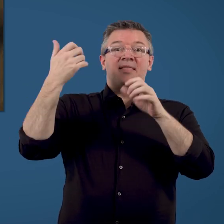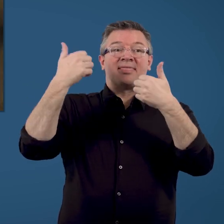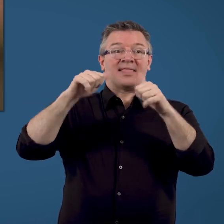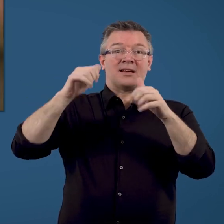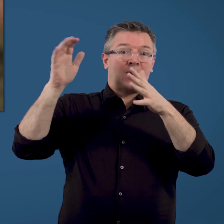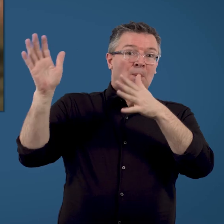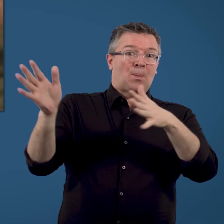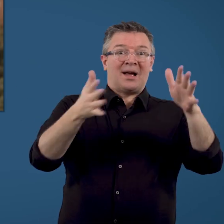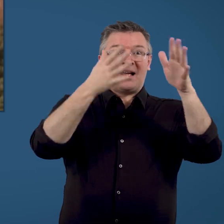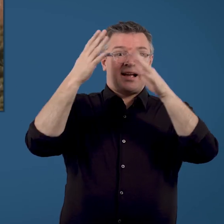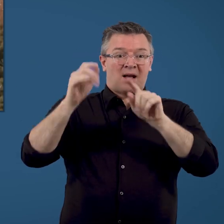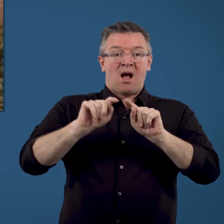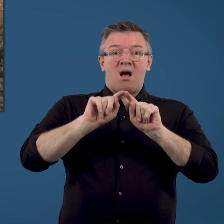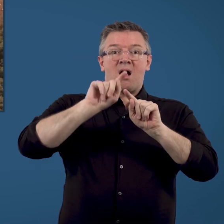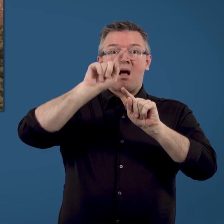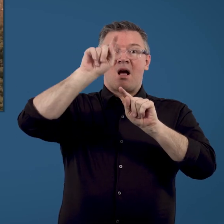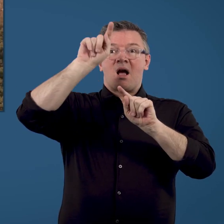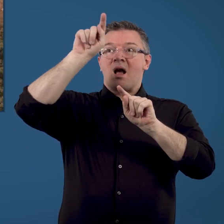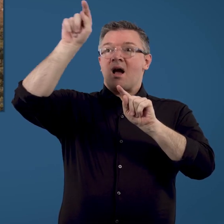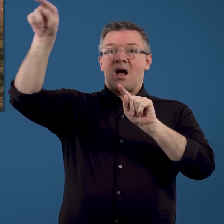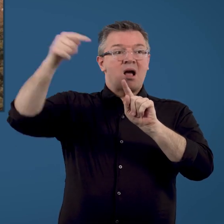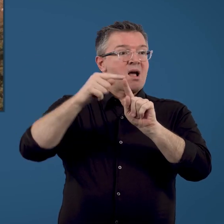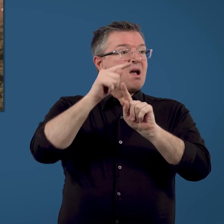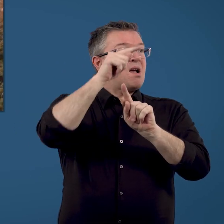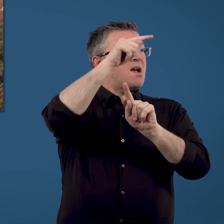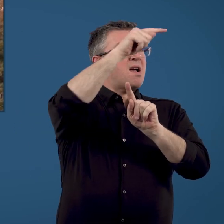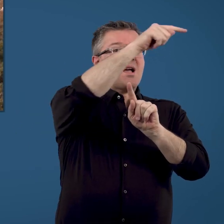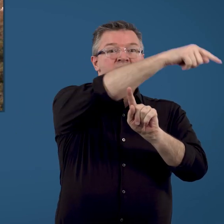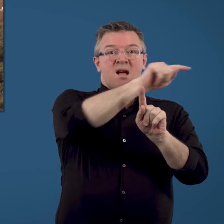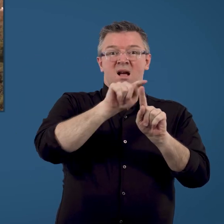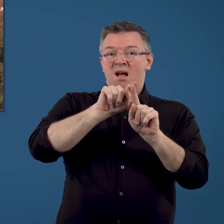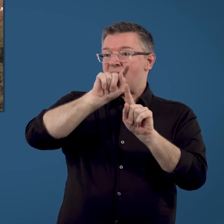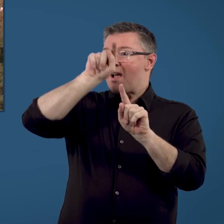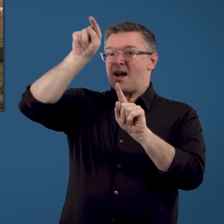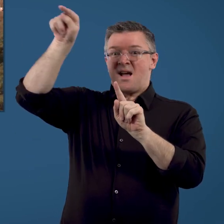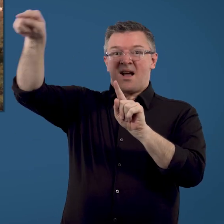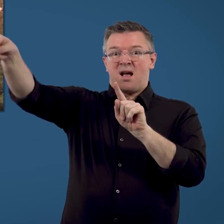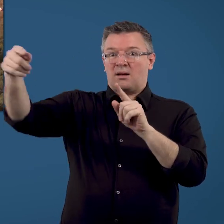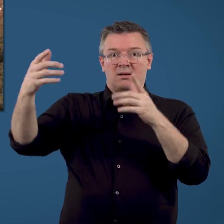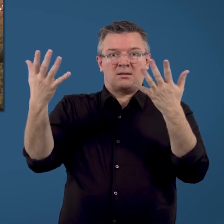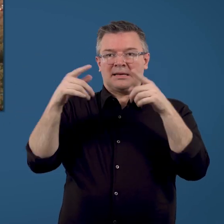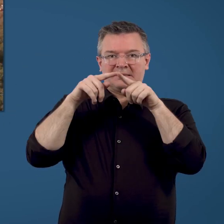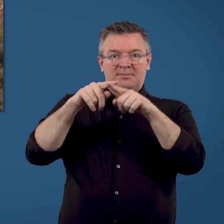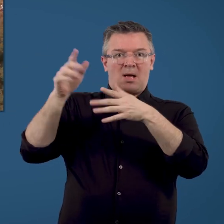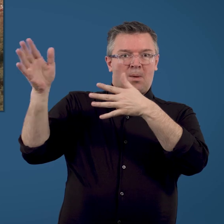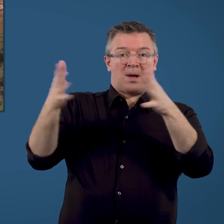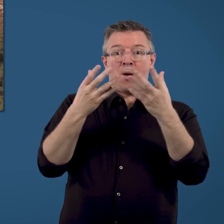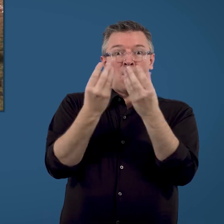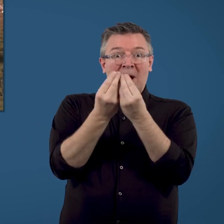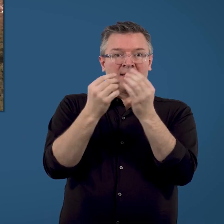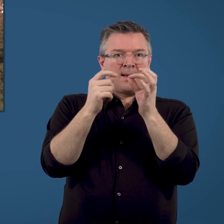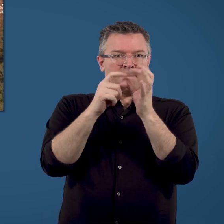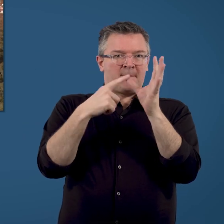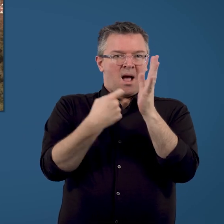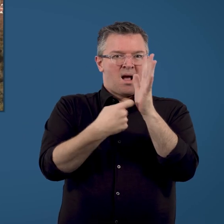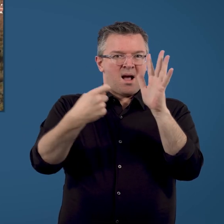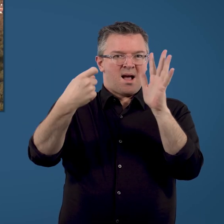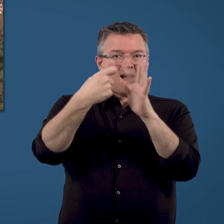The updraft in the column lifts embers like large pieces of burning ribbon bark hundreds of metres